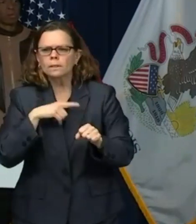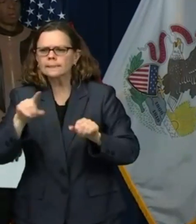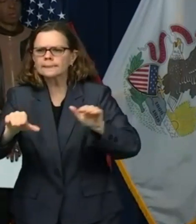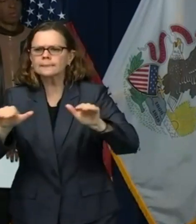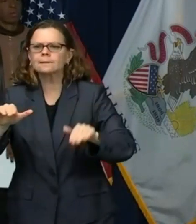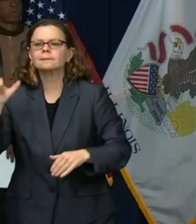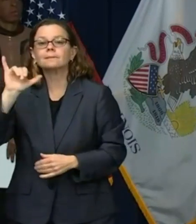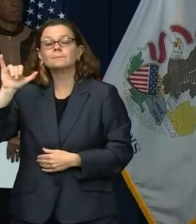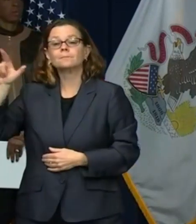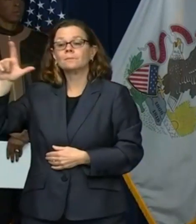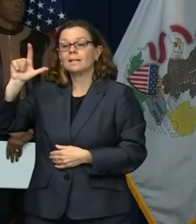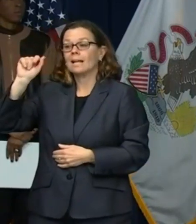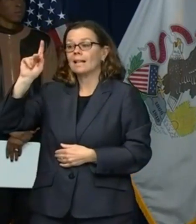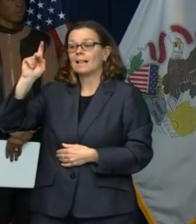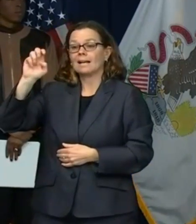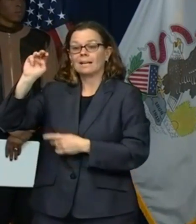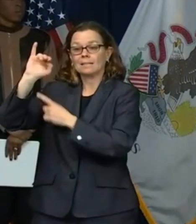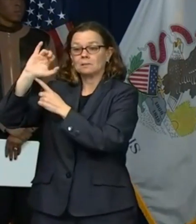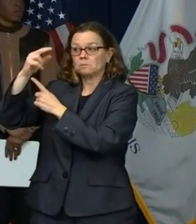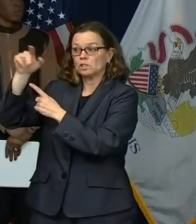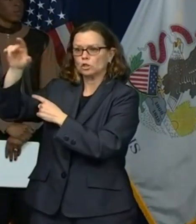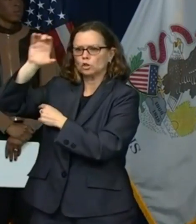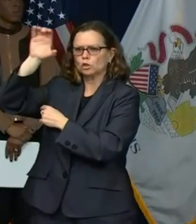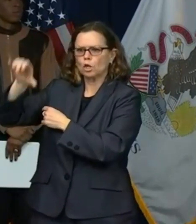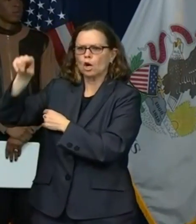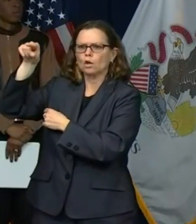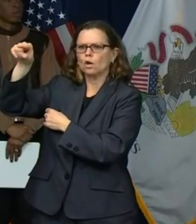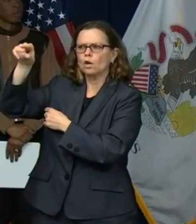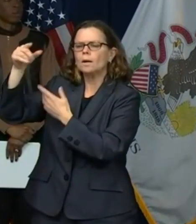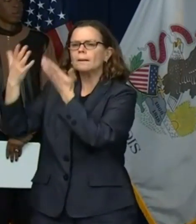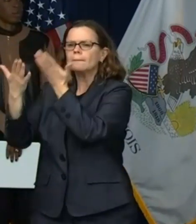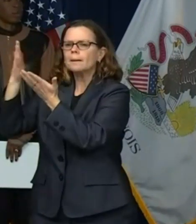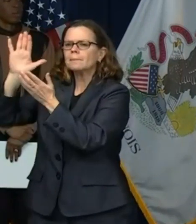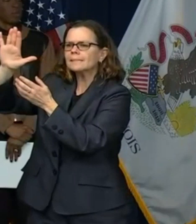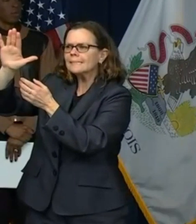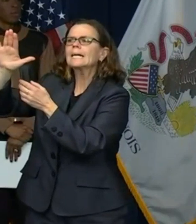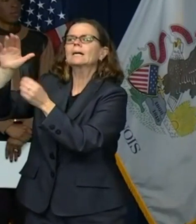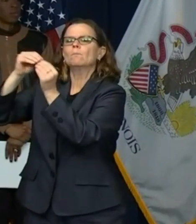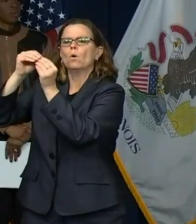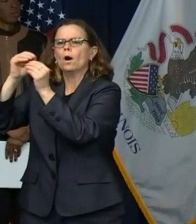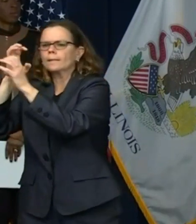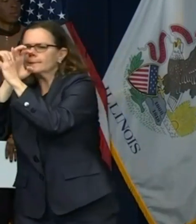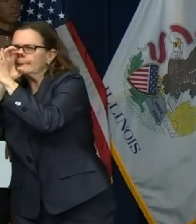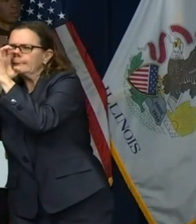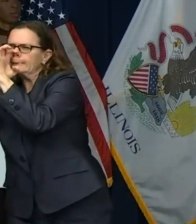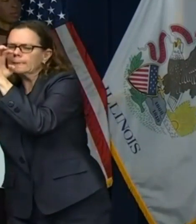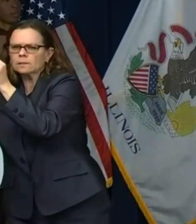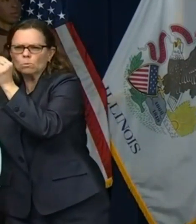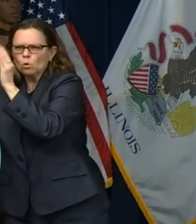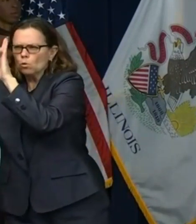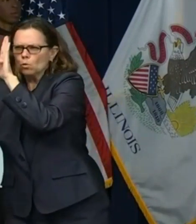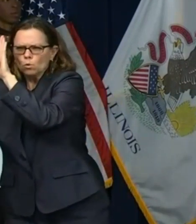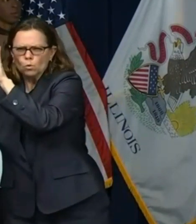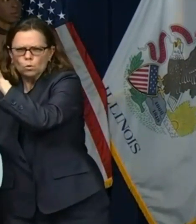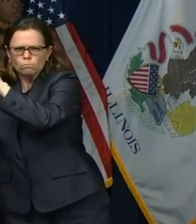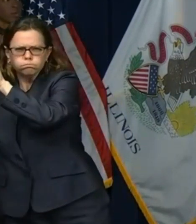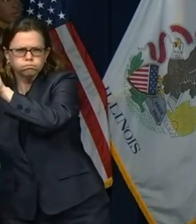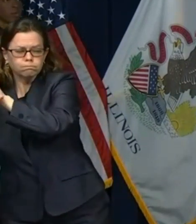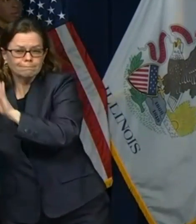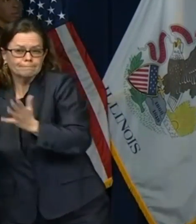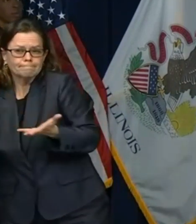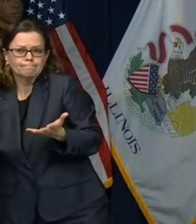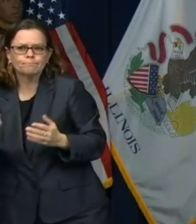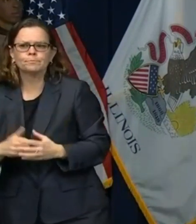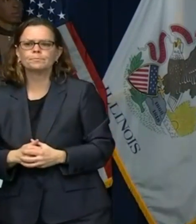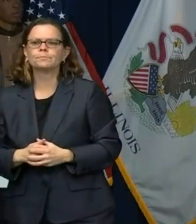example, those may be restrictions that are put in by the city or around, you know, other areas,